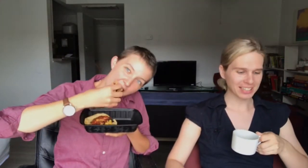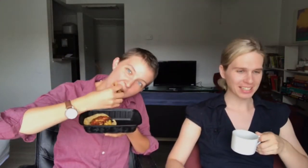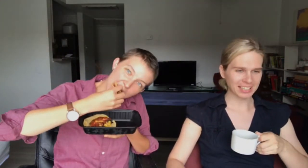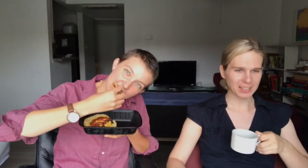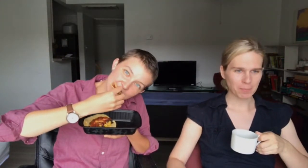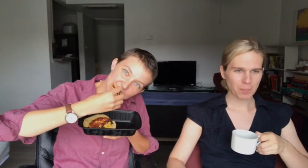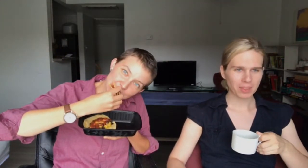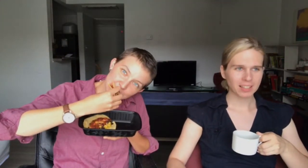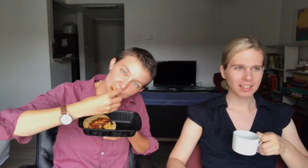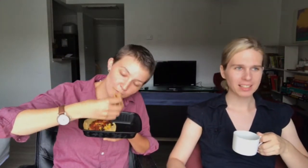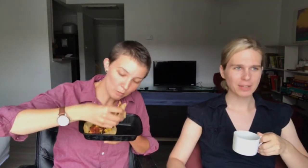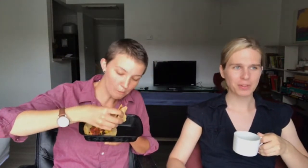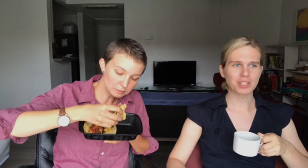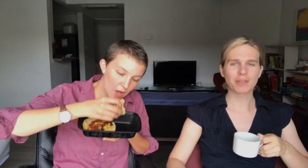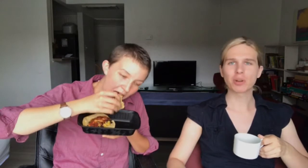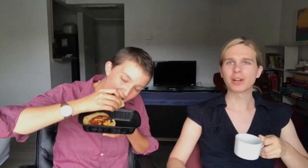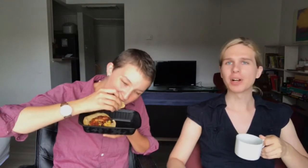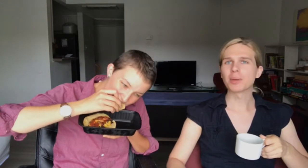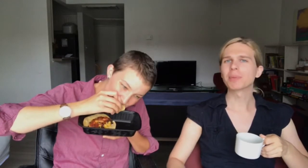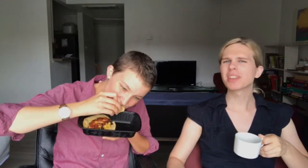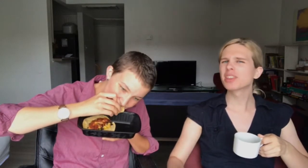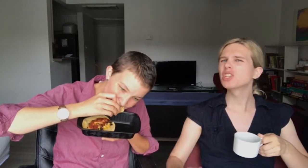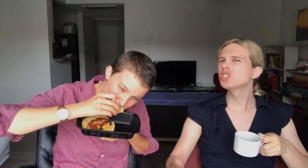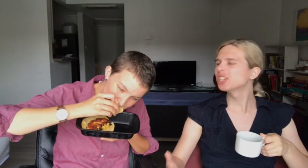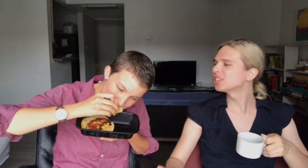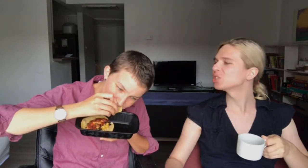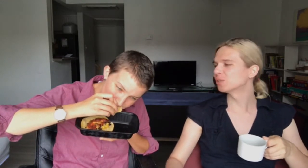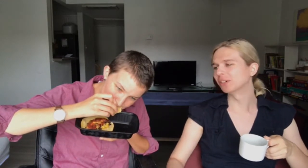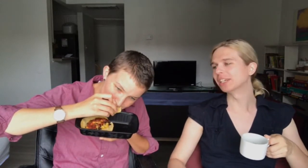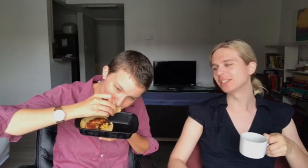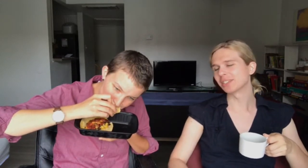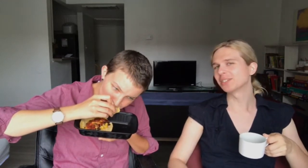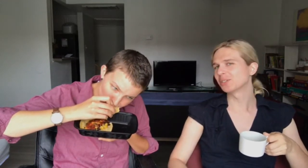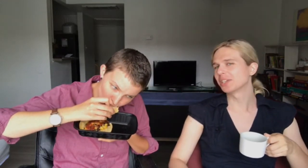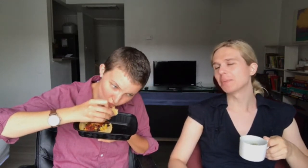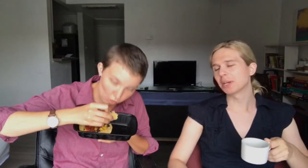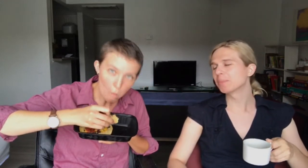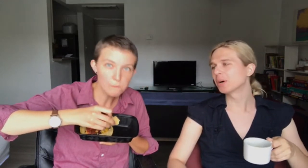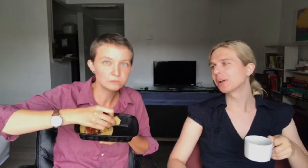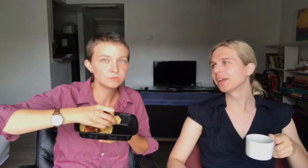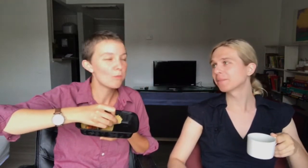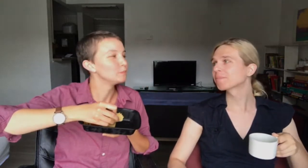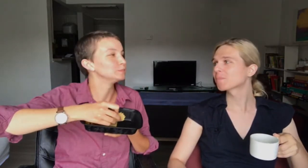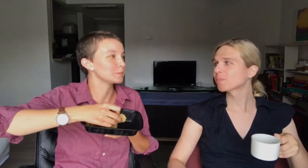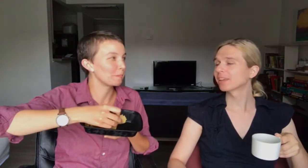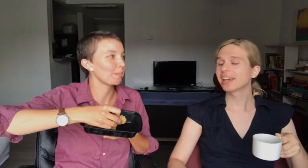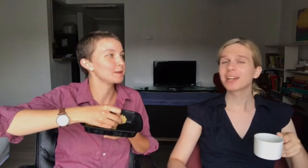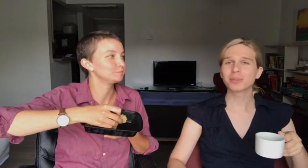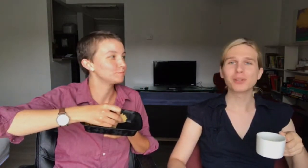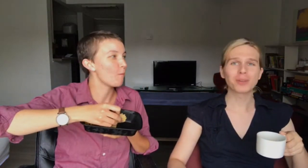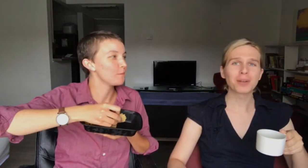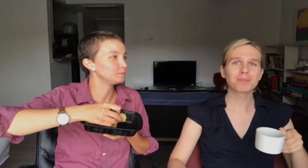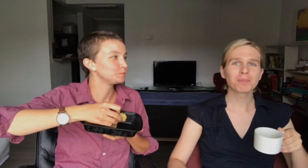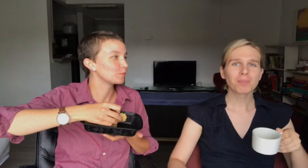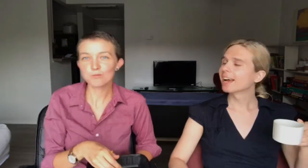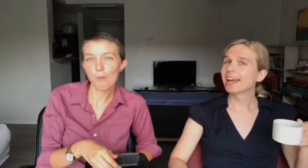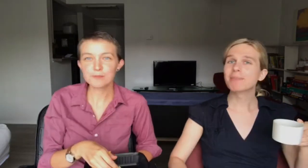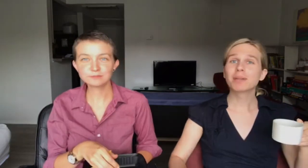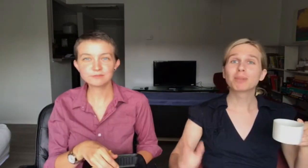like, uh, different stuff going on. But the gist of it is it's just a big party. Mmm. And it was fun. I made